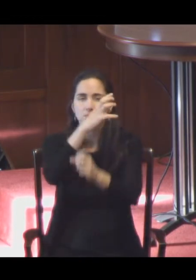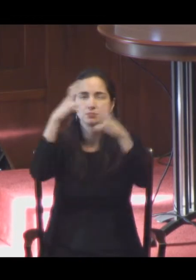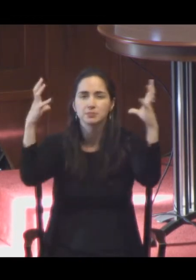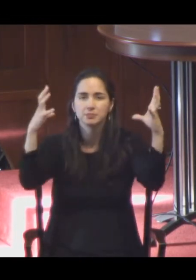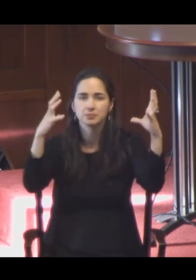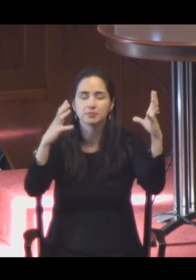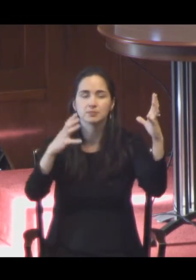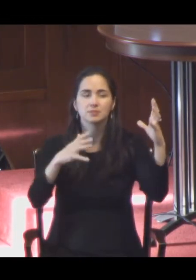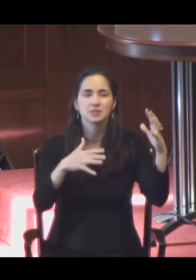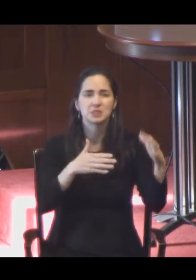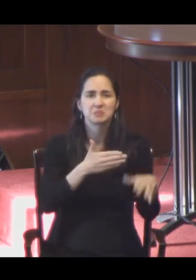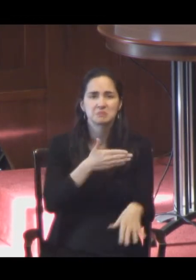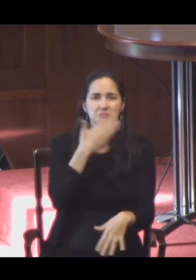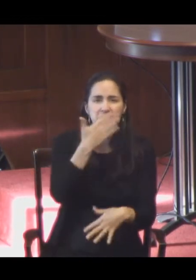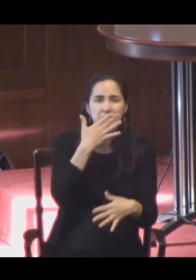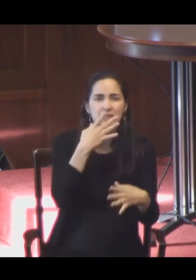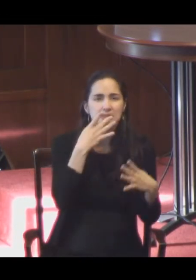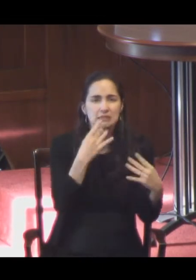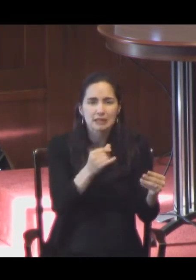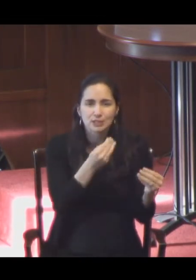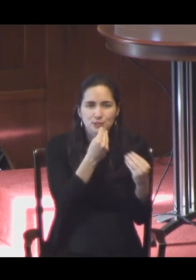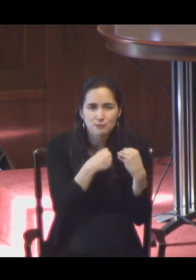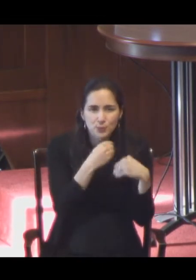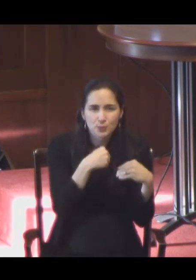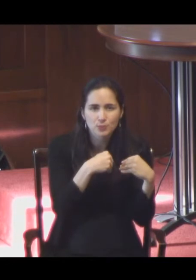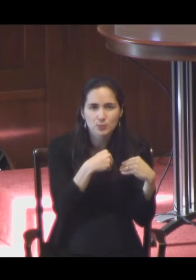smelly garlic and sapphire together.